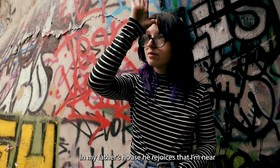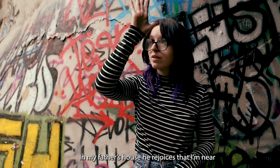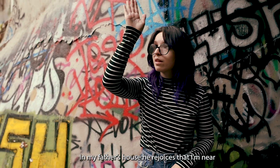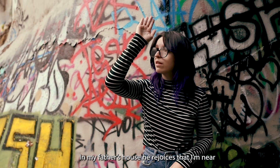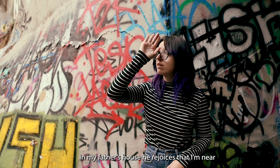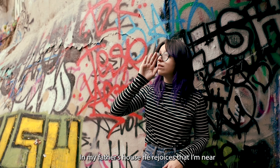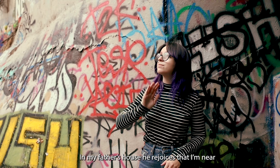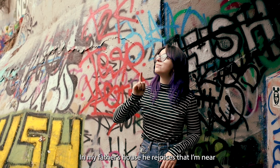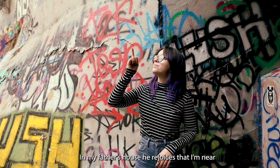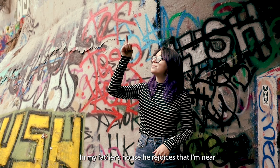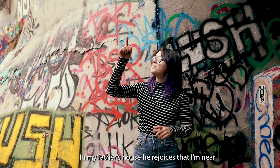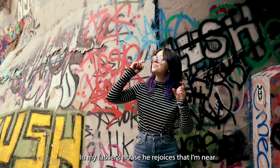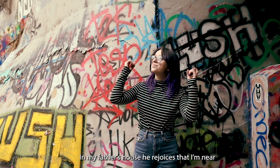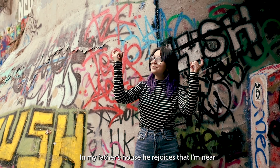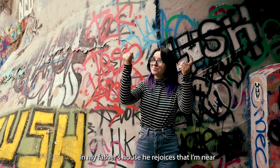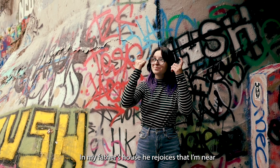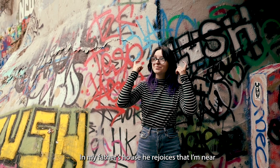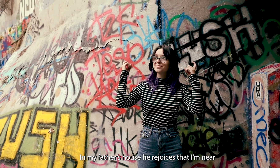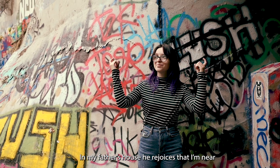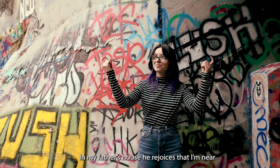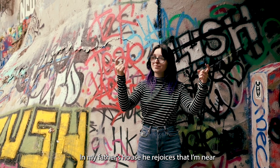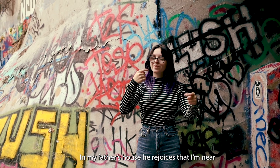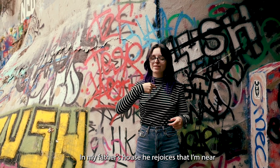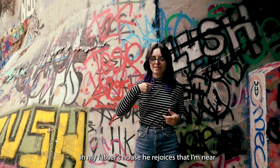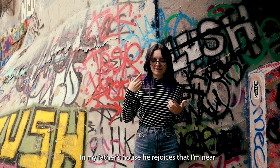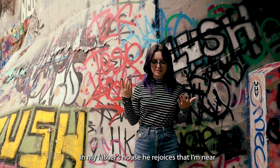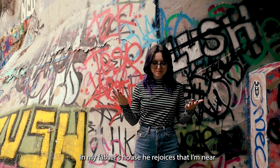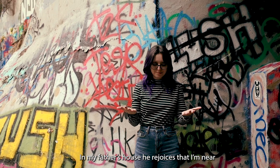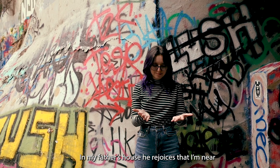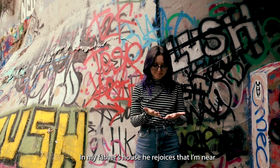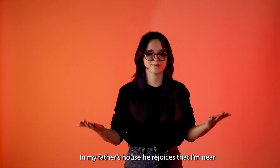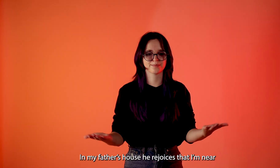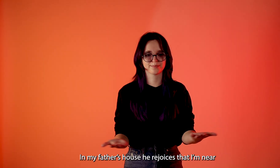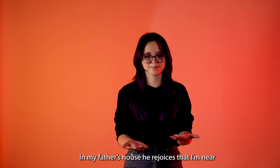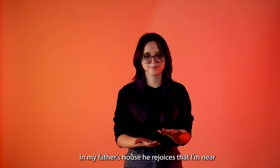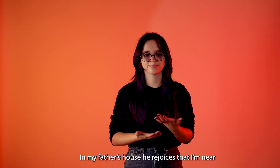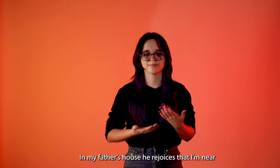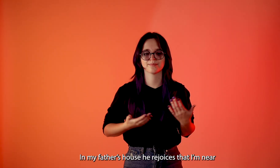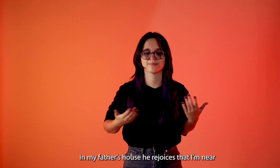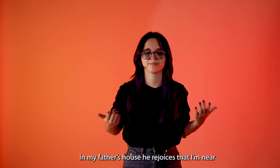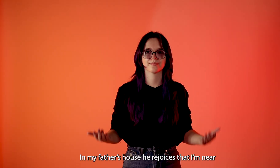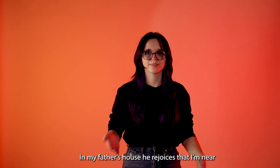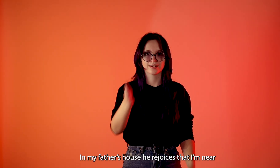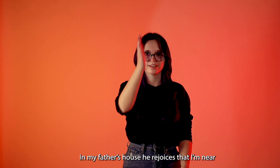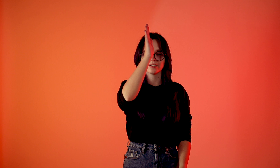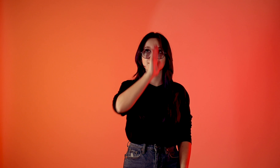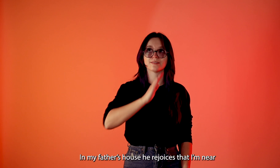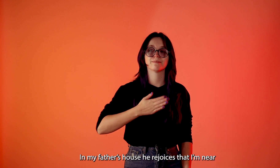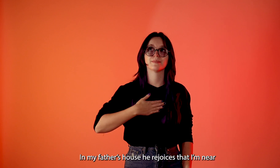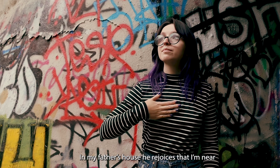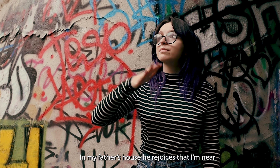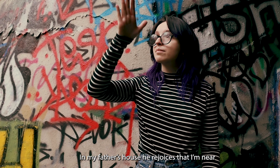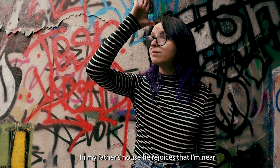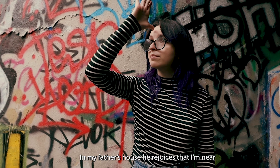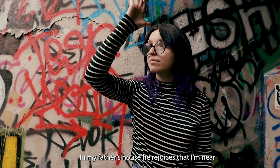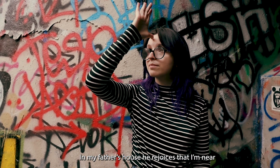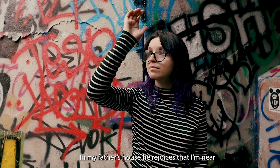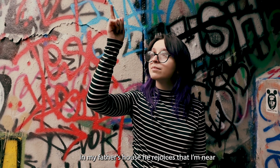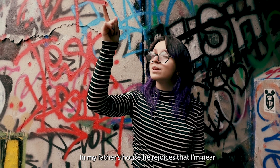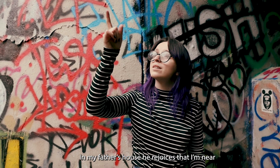my Father's house, I'll the choices that I need. In my Father's